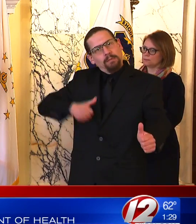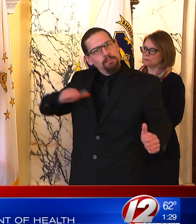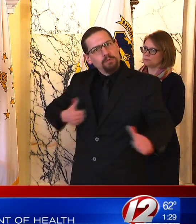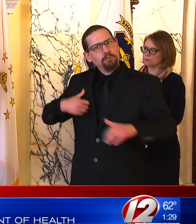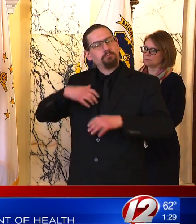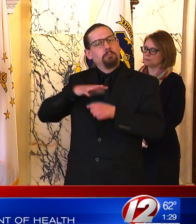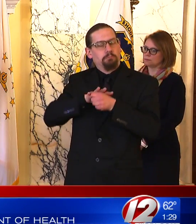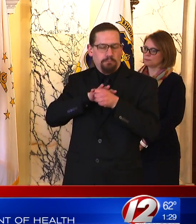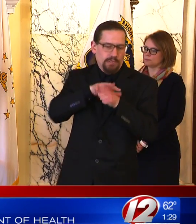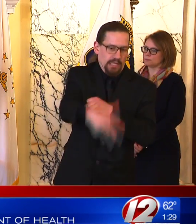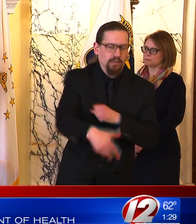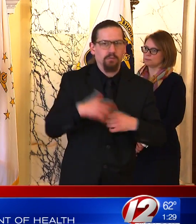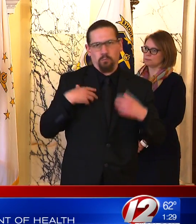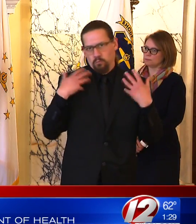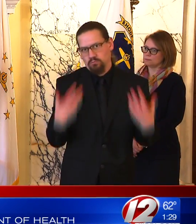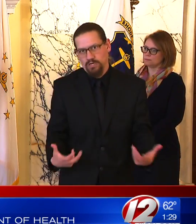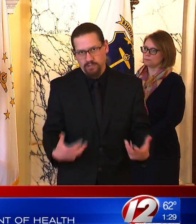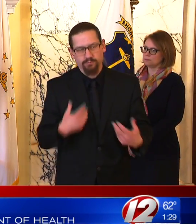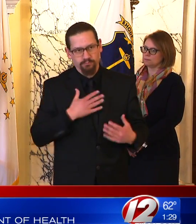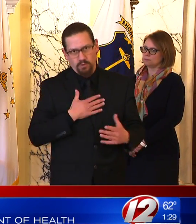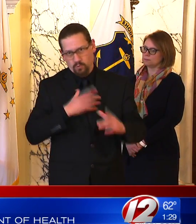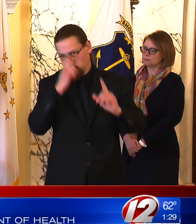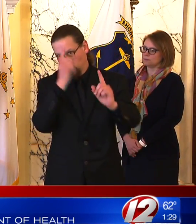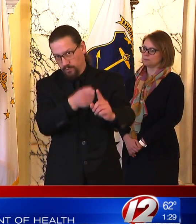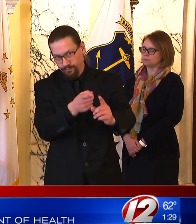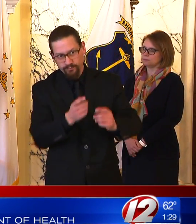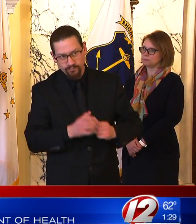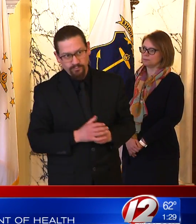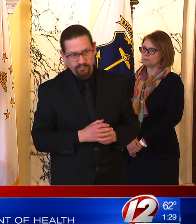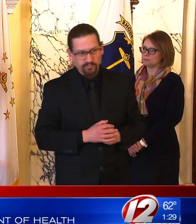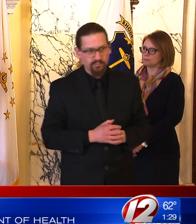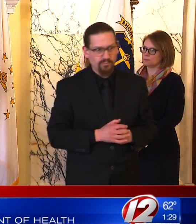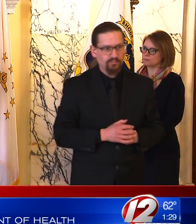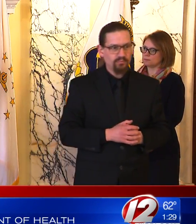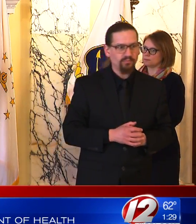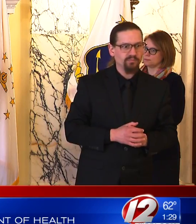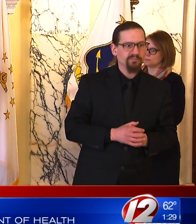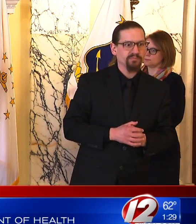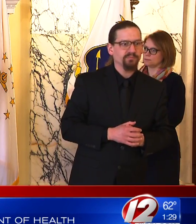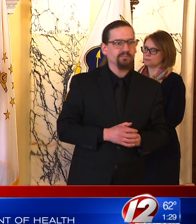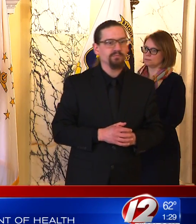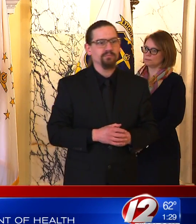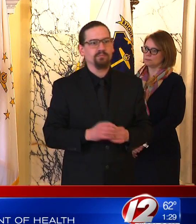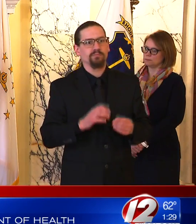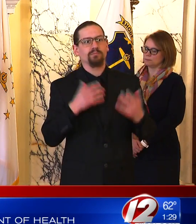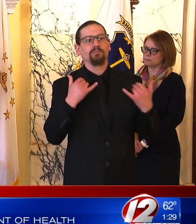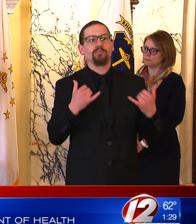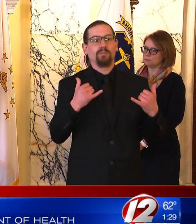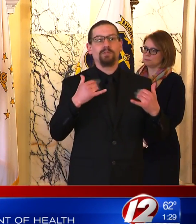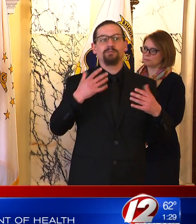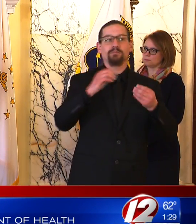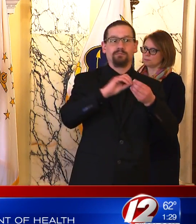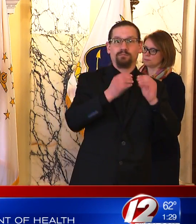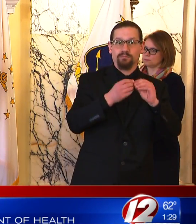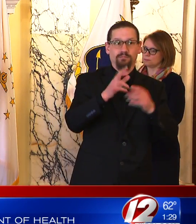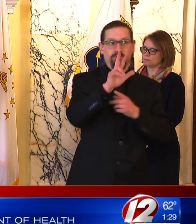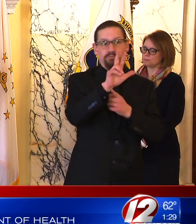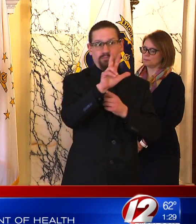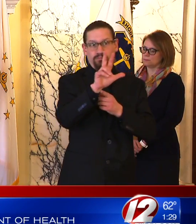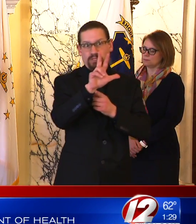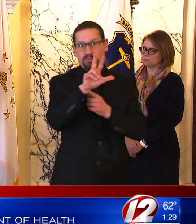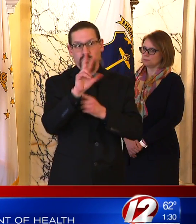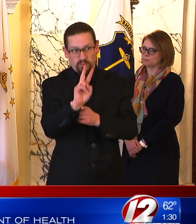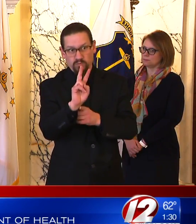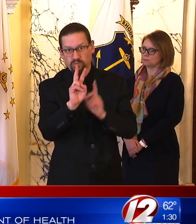yesterday, and 11 are in the intensive care unit. It gives an opportunity